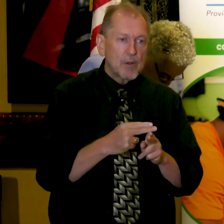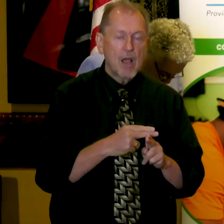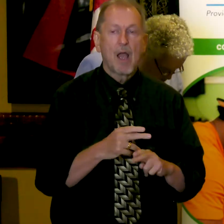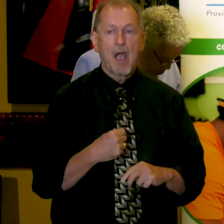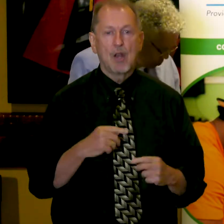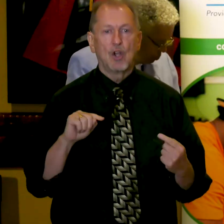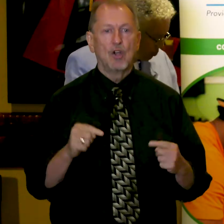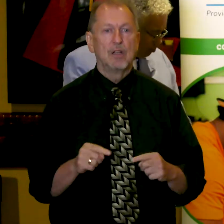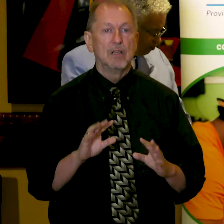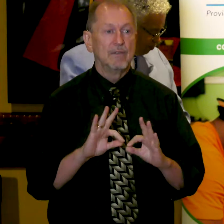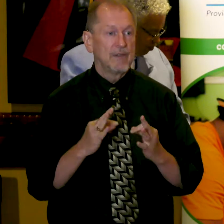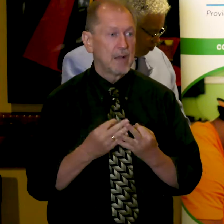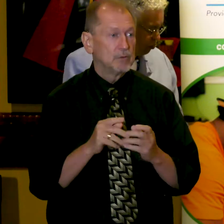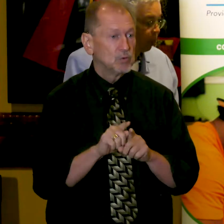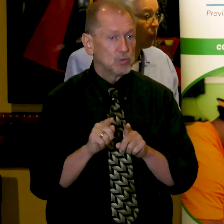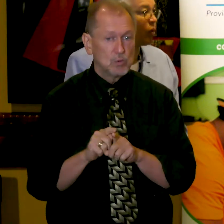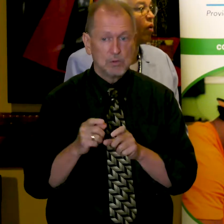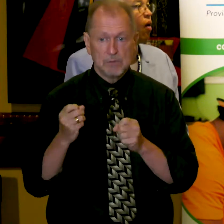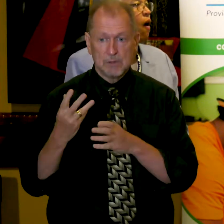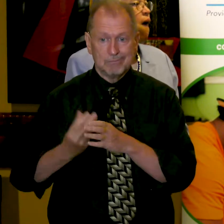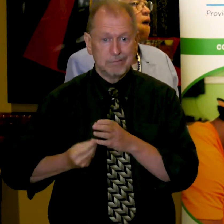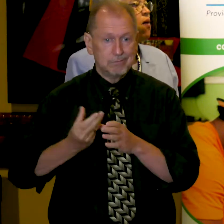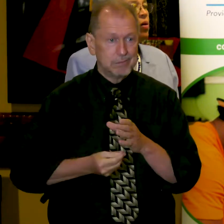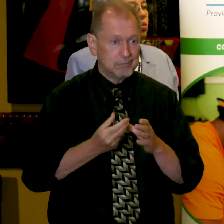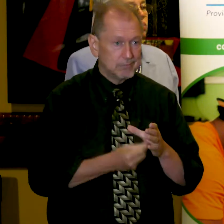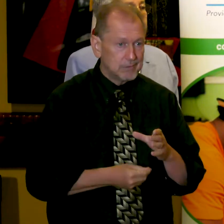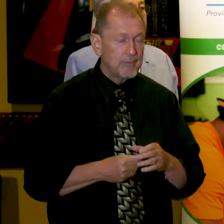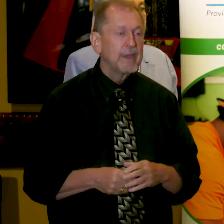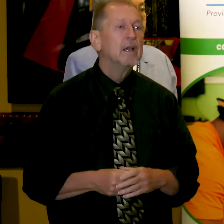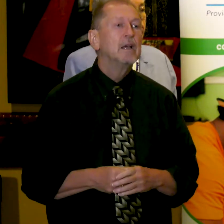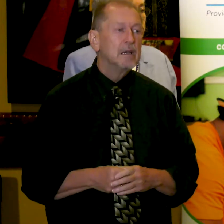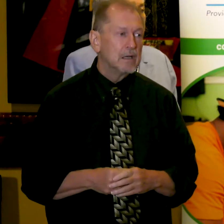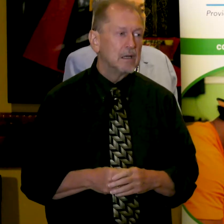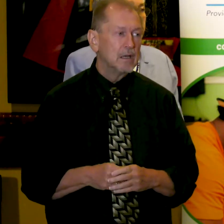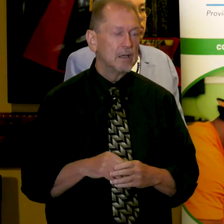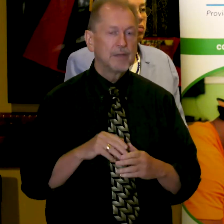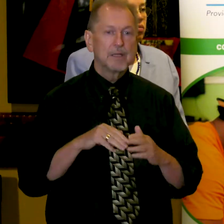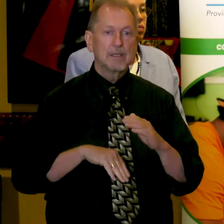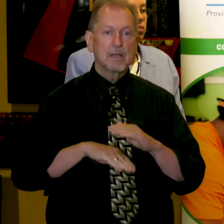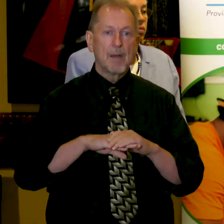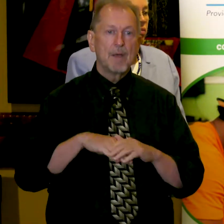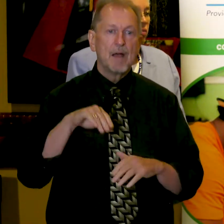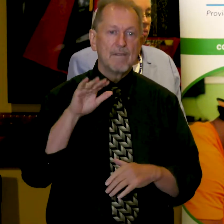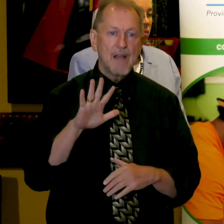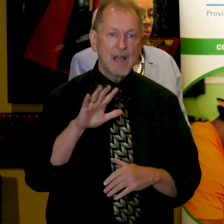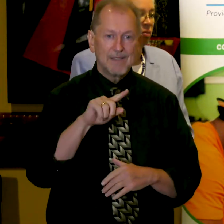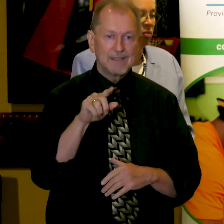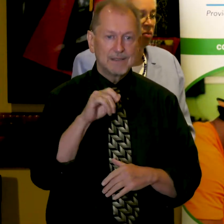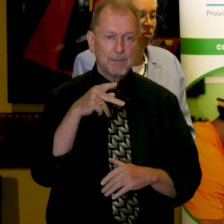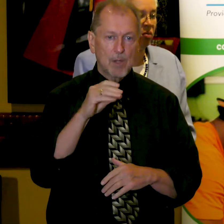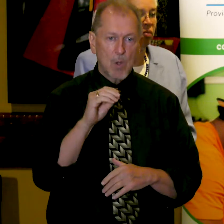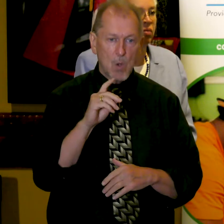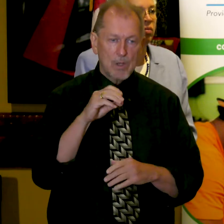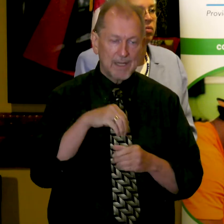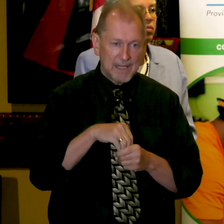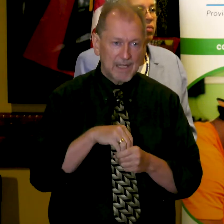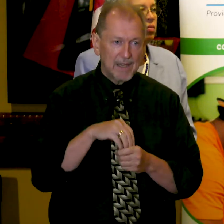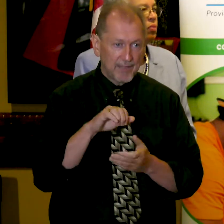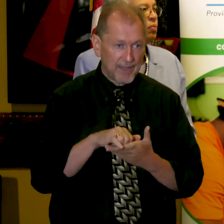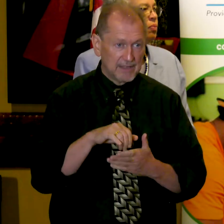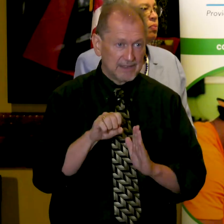and loss with lives. Out of the top five zip codes in the whole state, my district